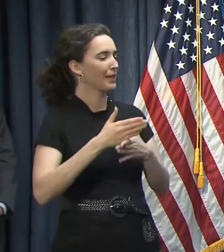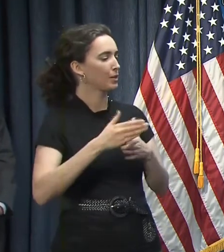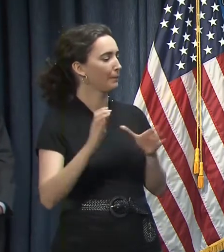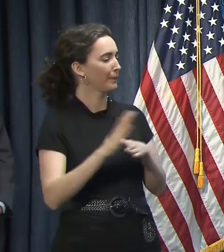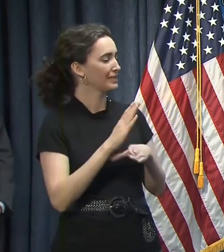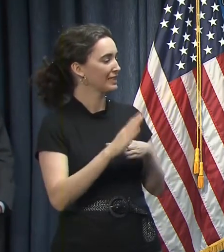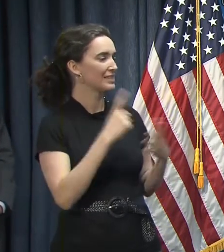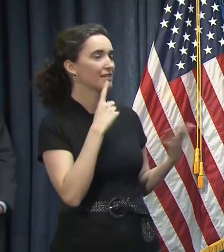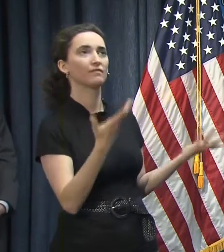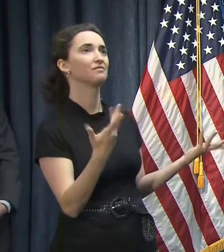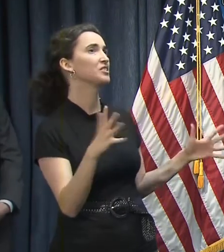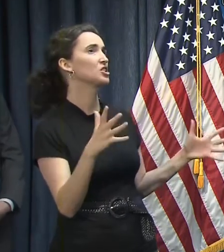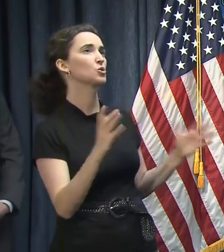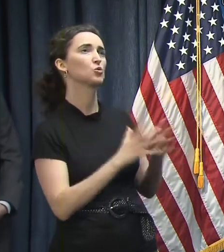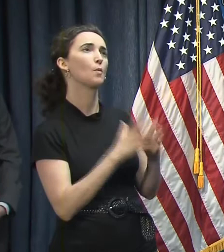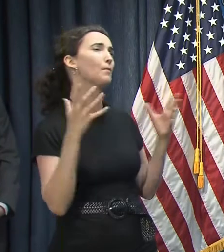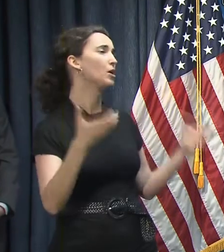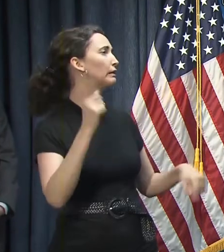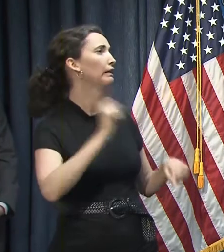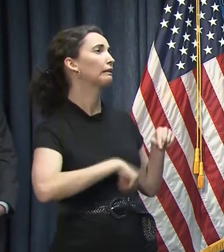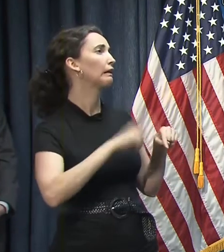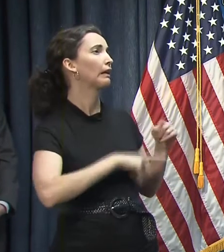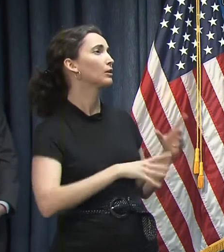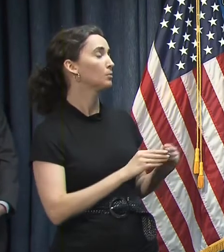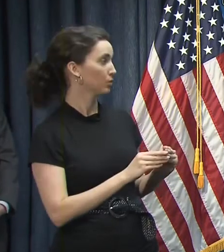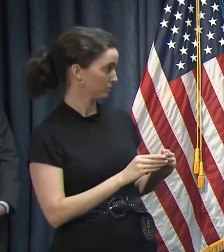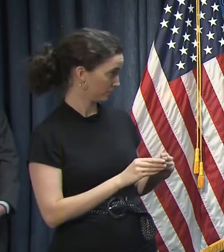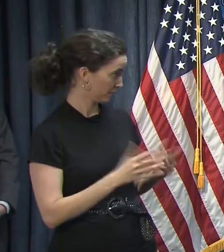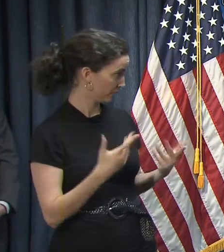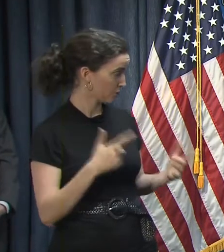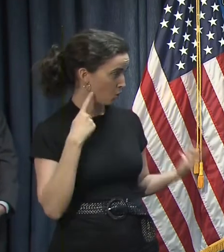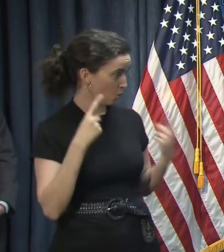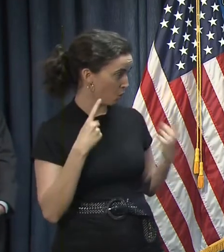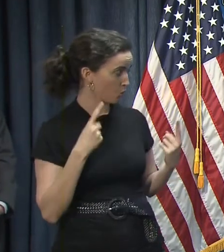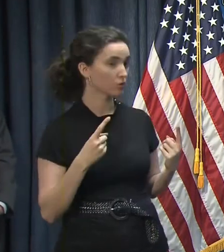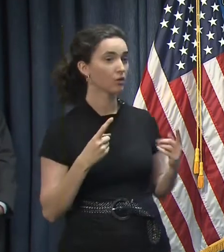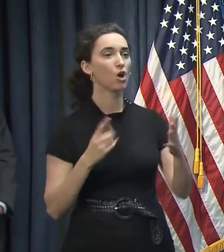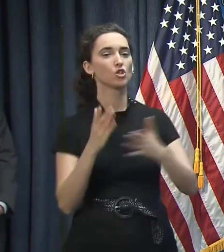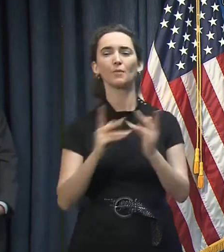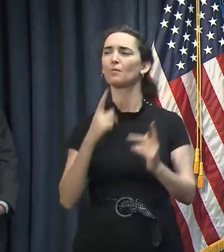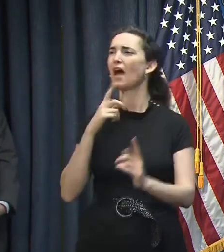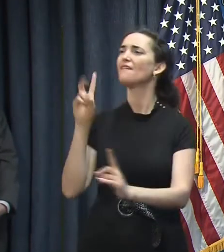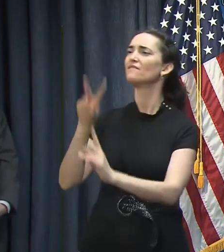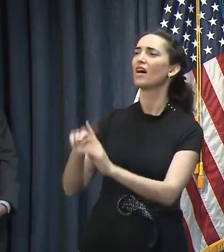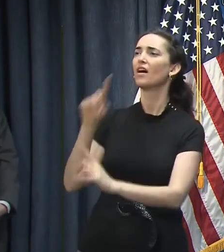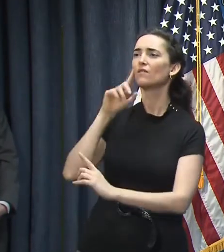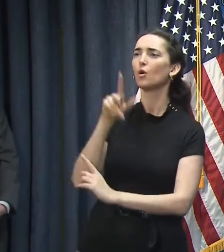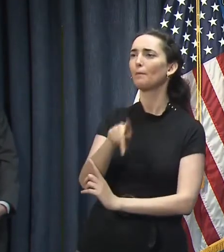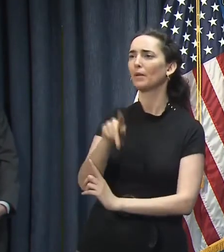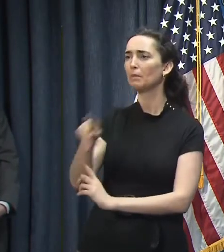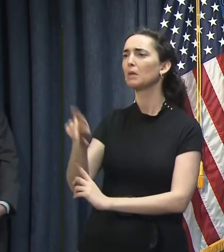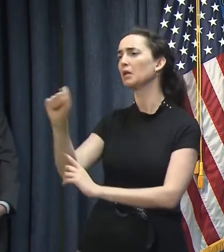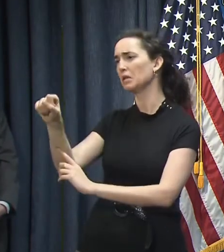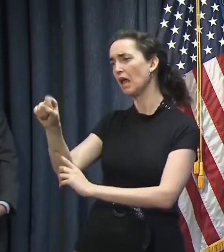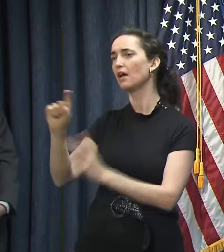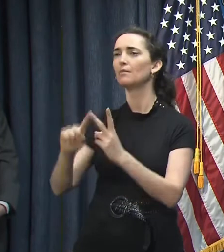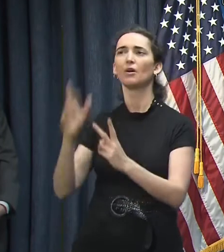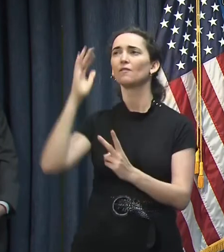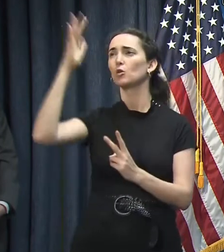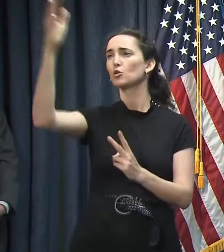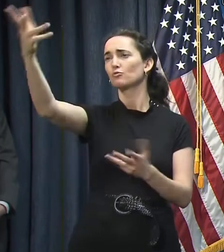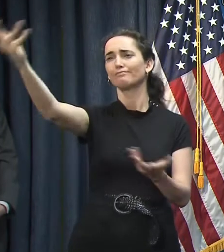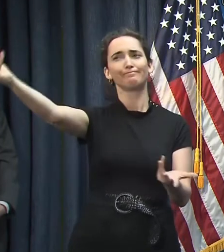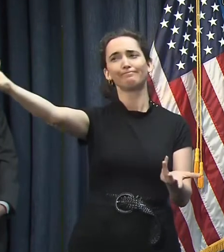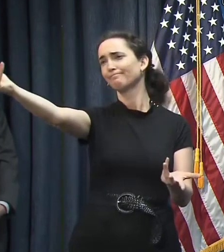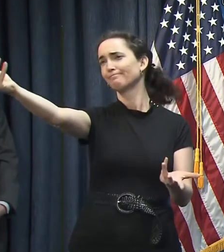out anymore? And even if, yeah, I filed for PPP, but the future just looks